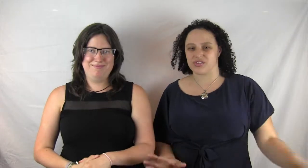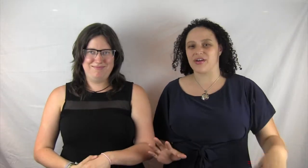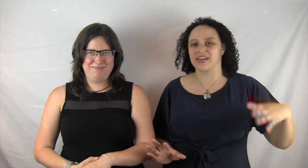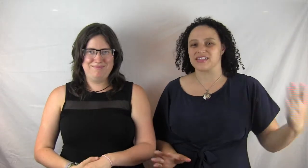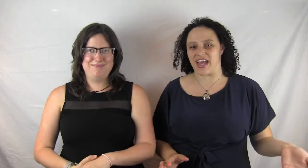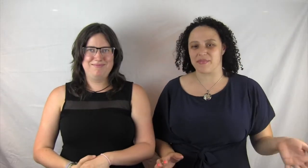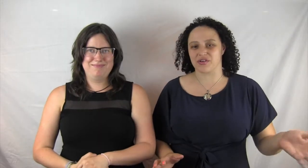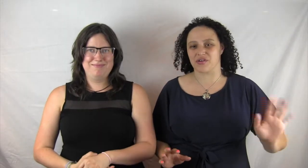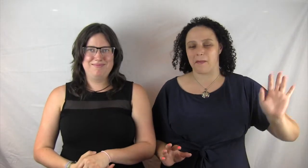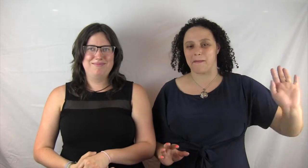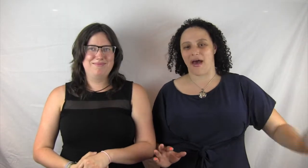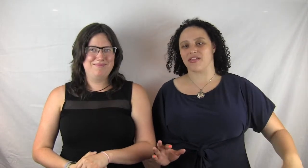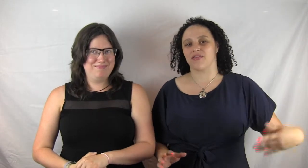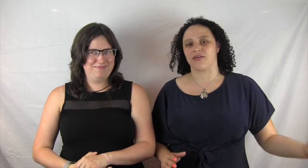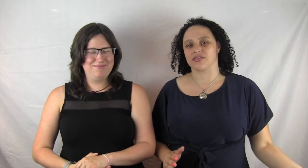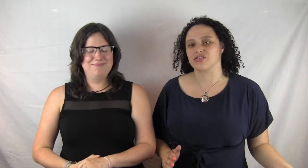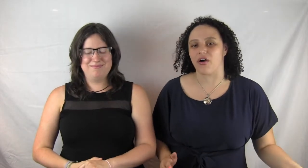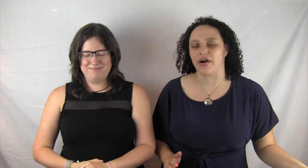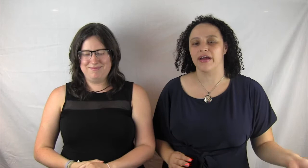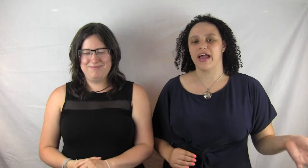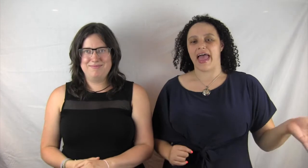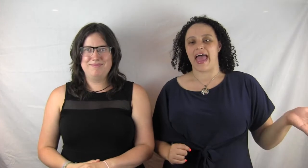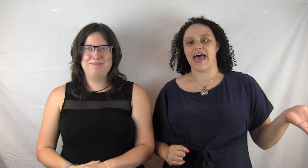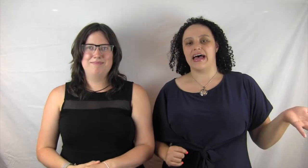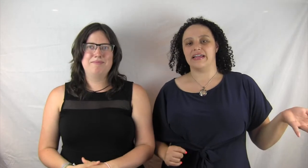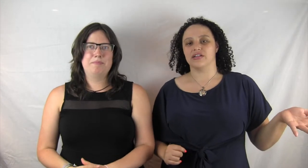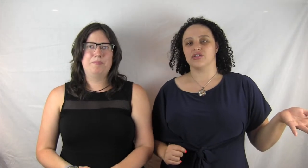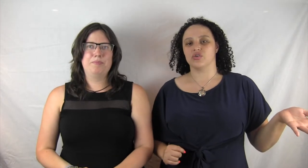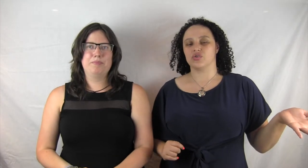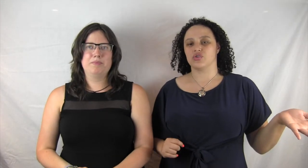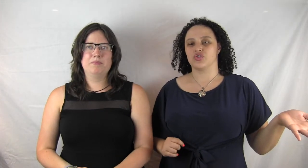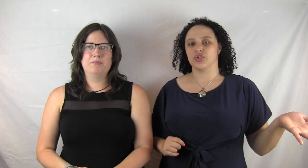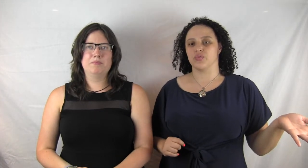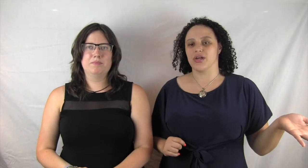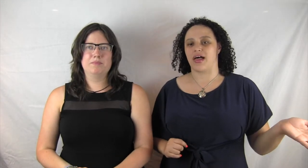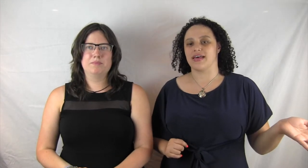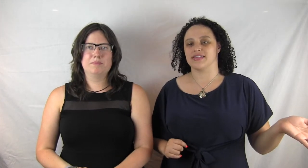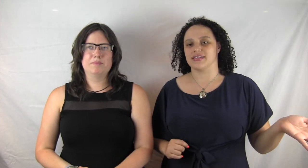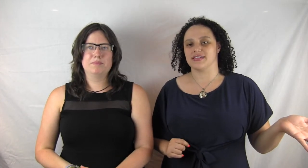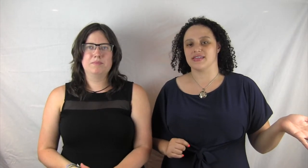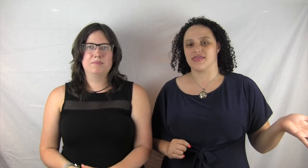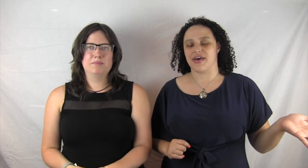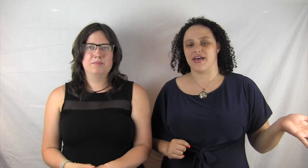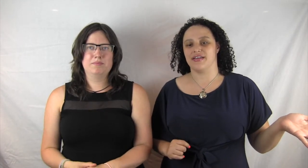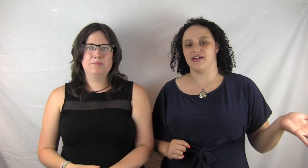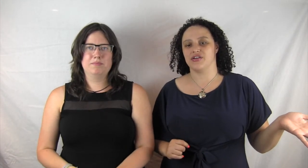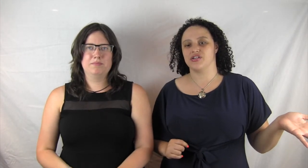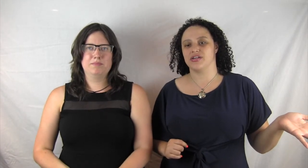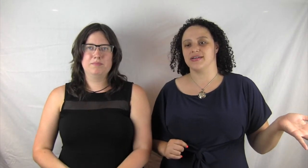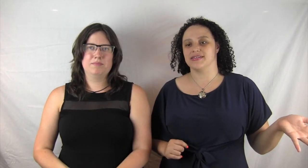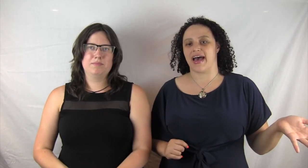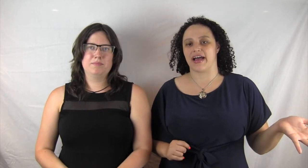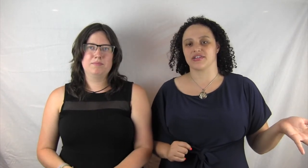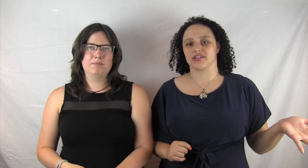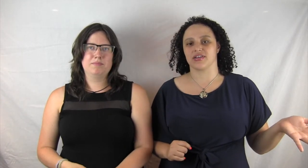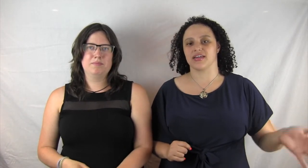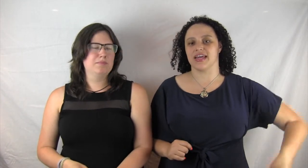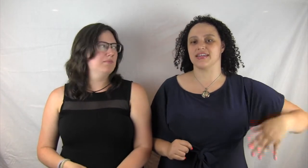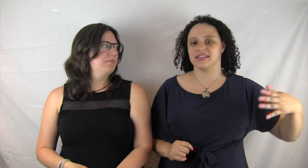Scarlet gets captured by the fallen star and she realizes that she is actually his